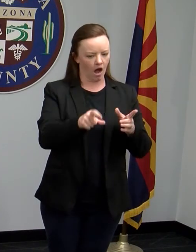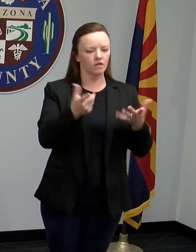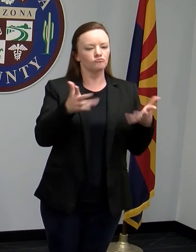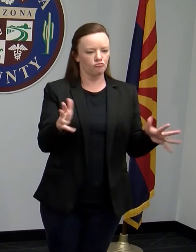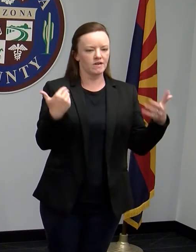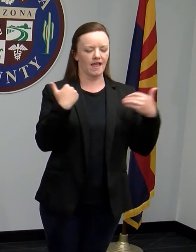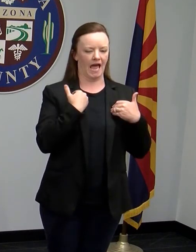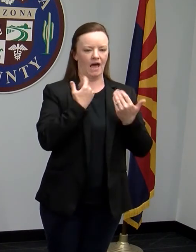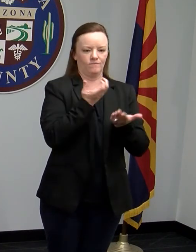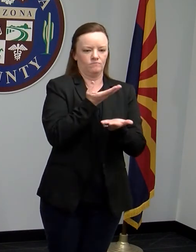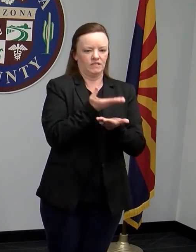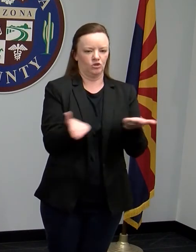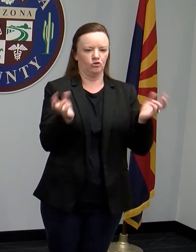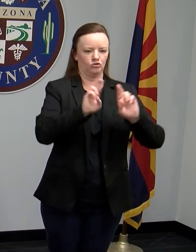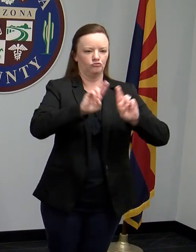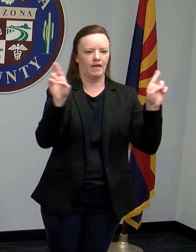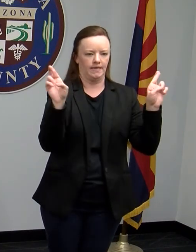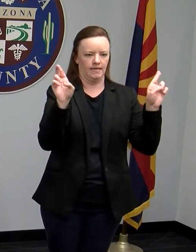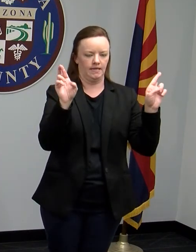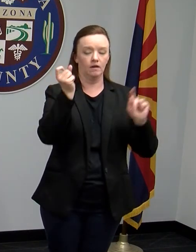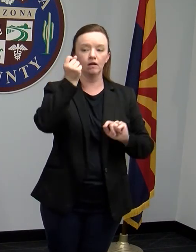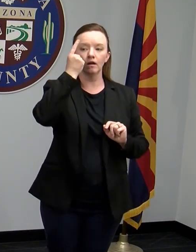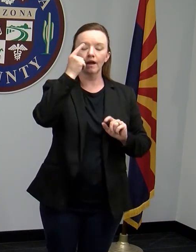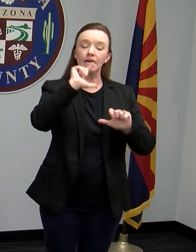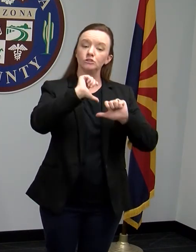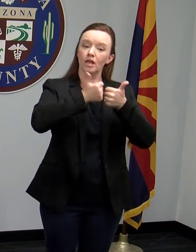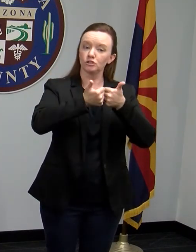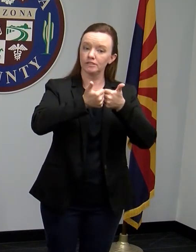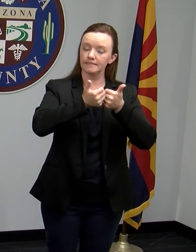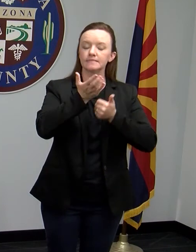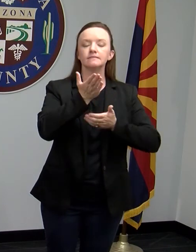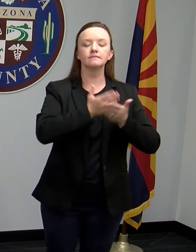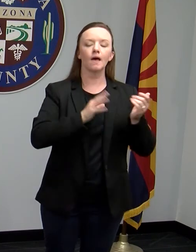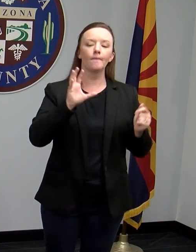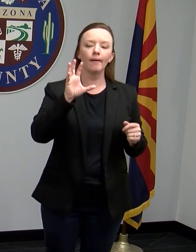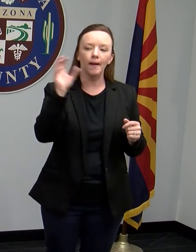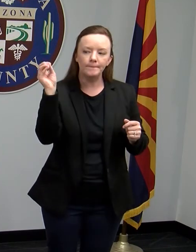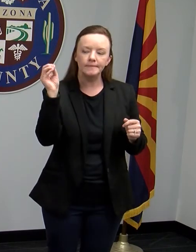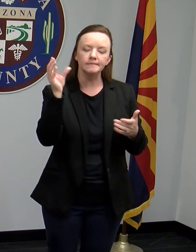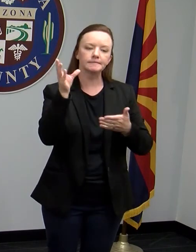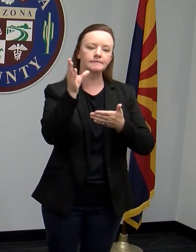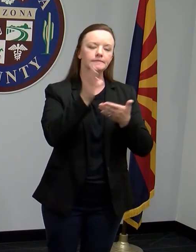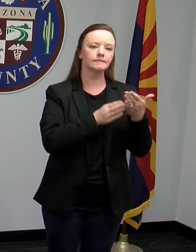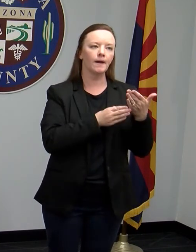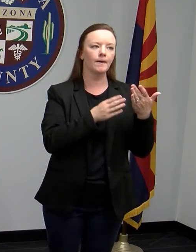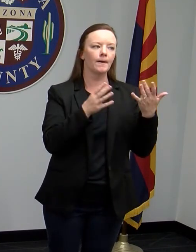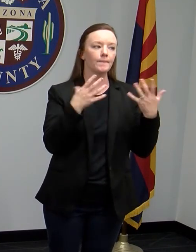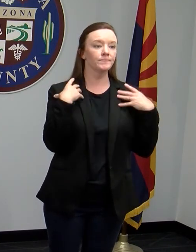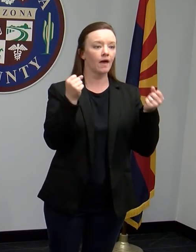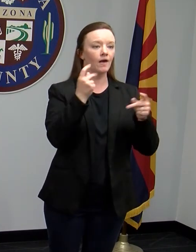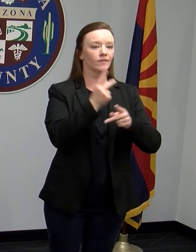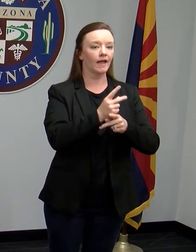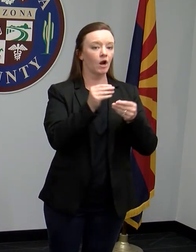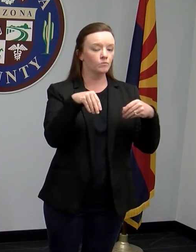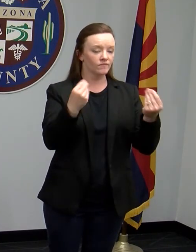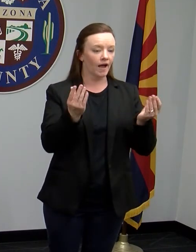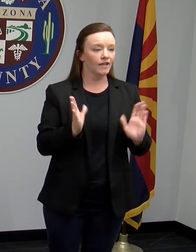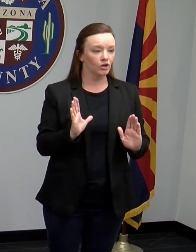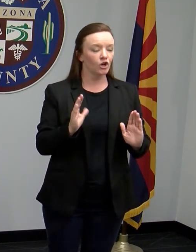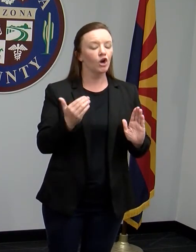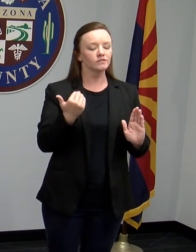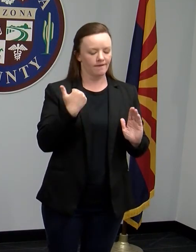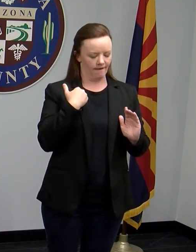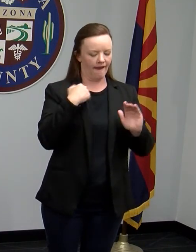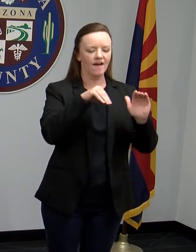what's challenging is there are some companies and some healthcare providers that have